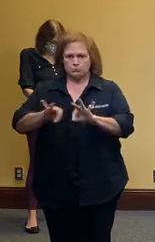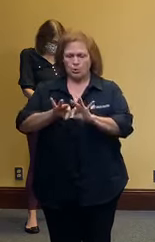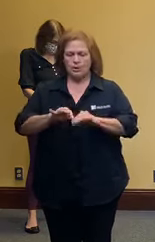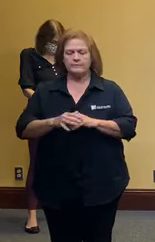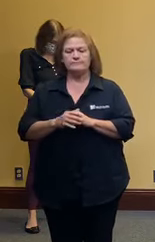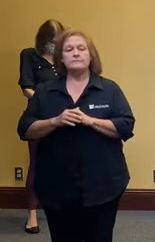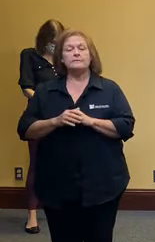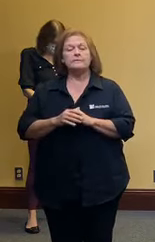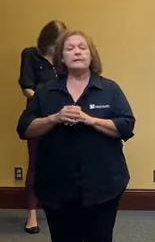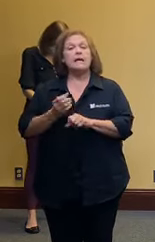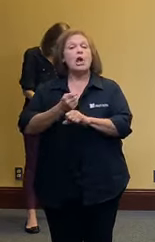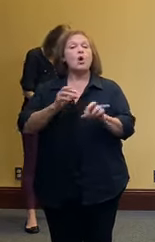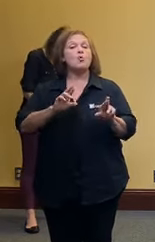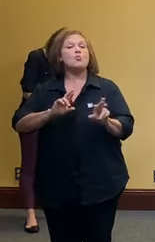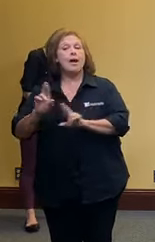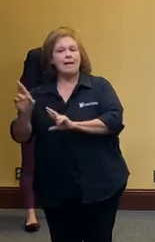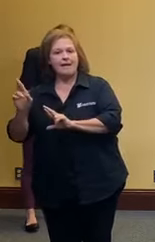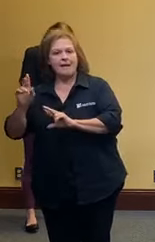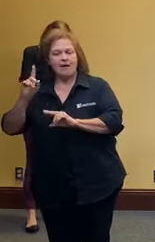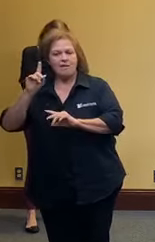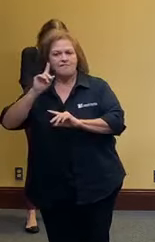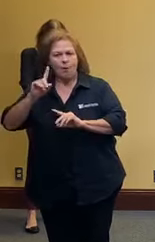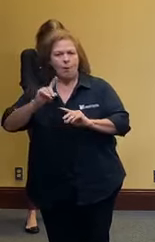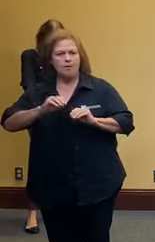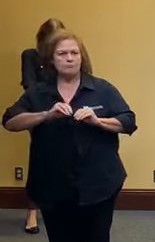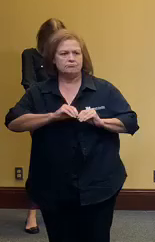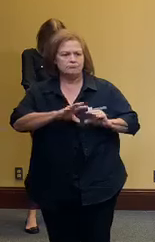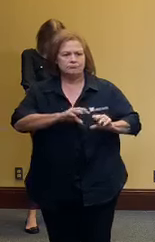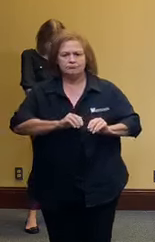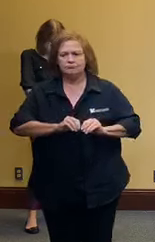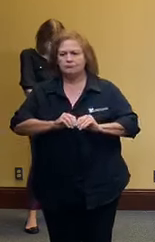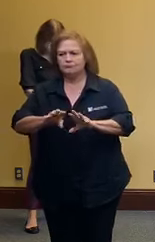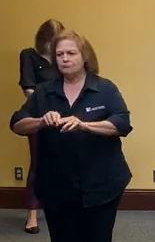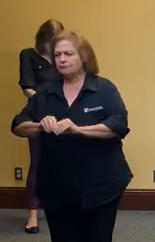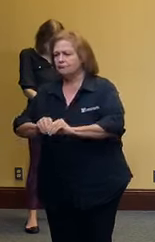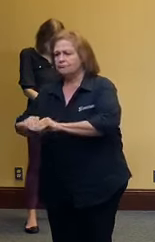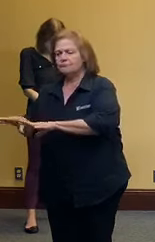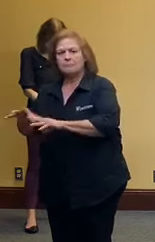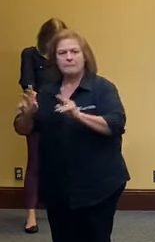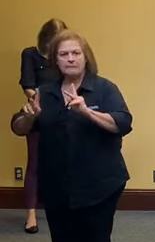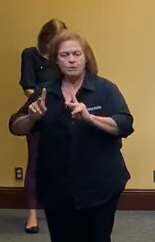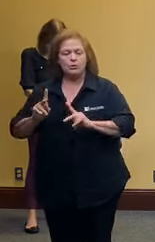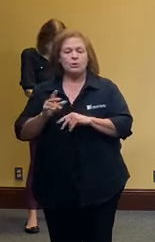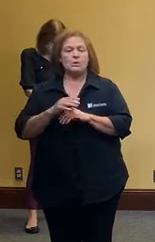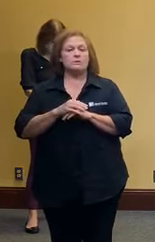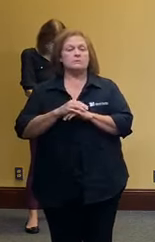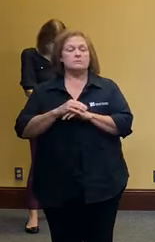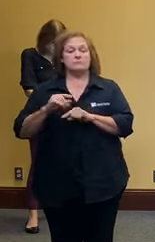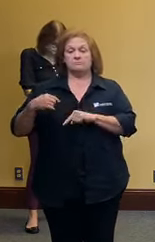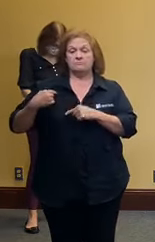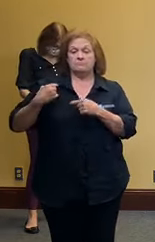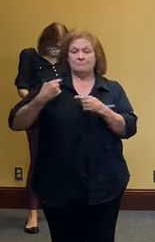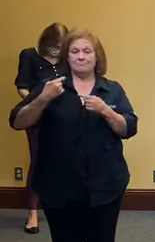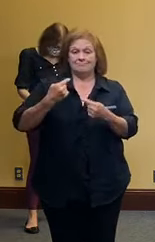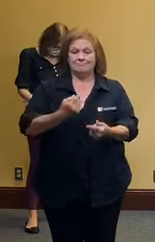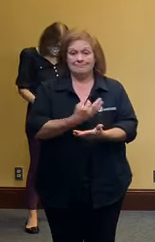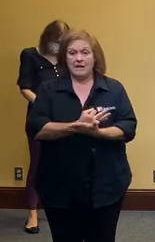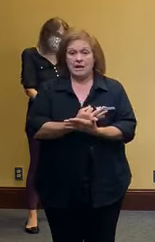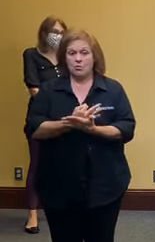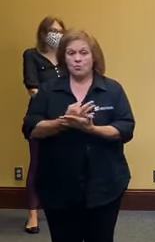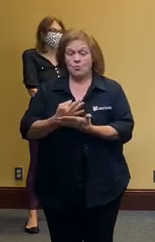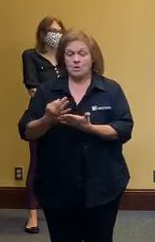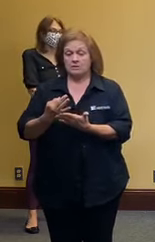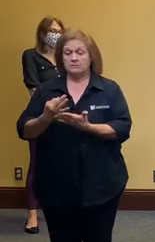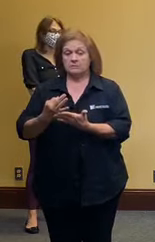readiness for contact tracing and containment meaning over the past uh nine weeks or so uh